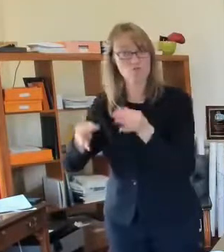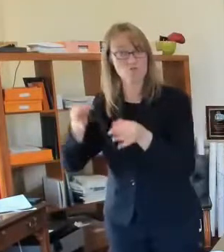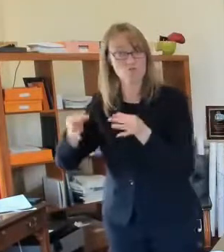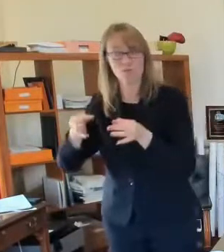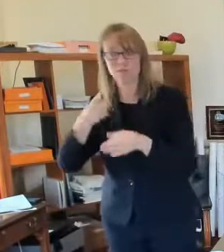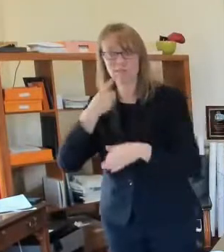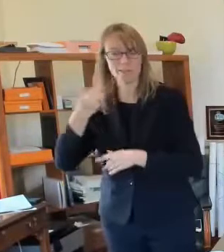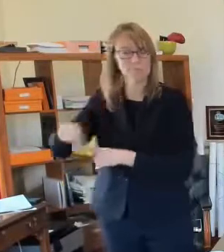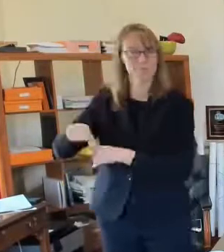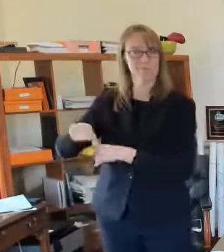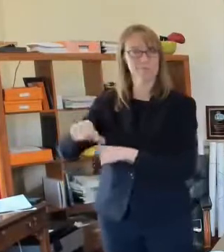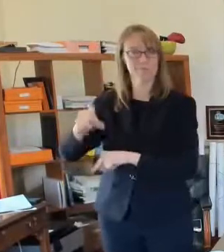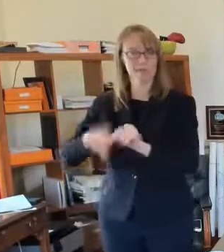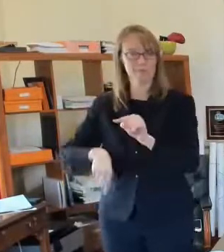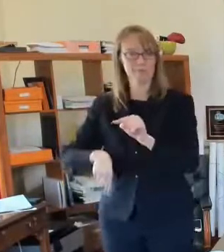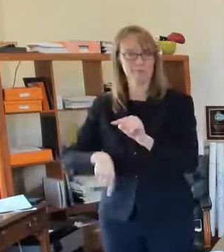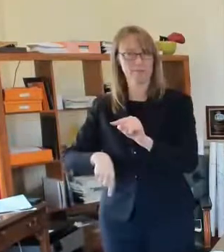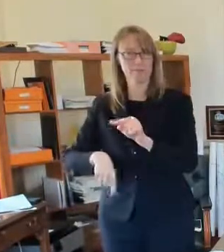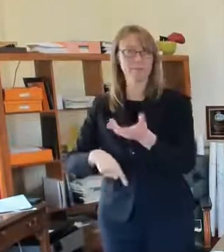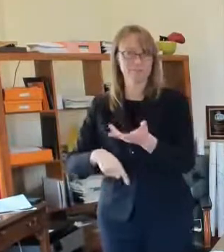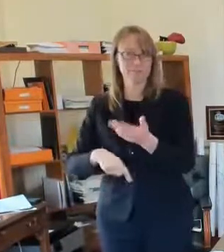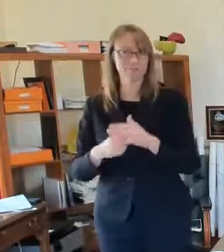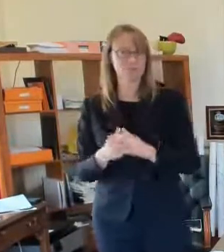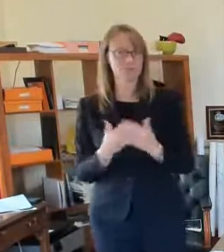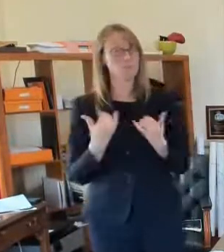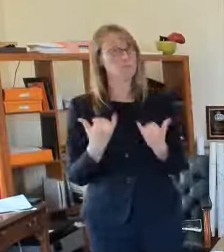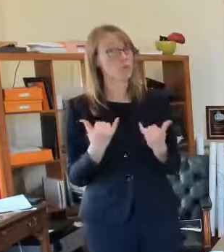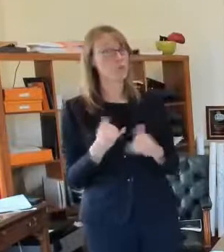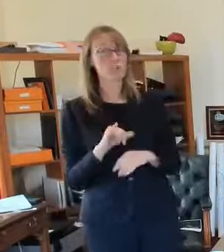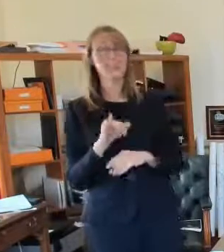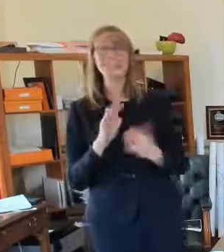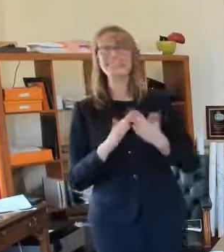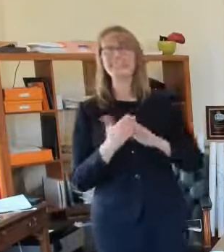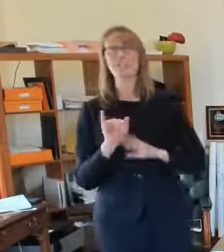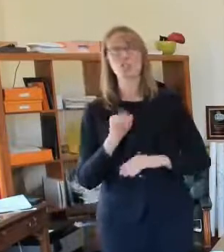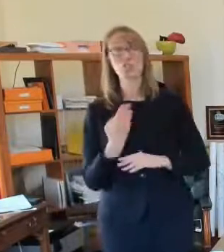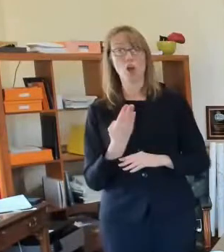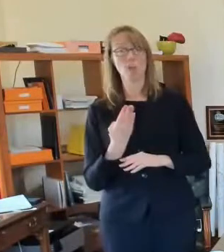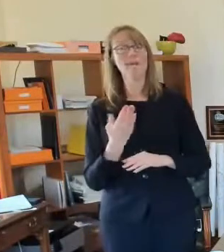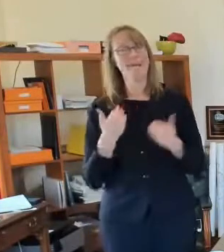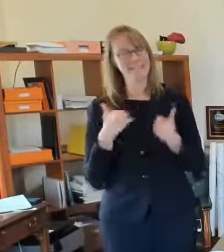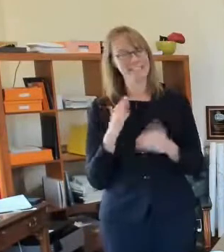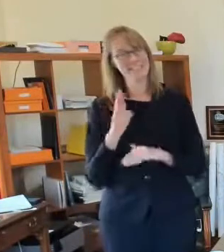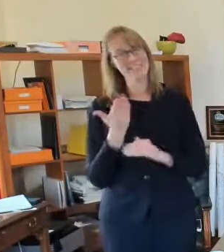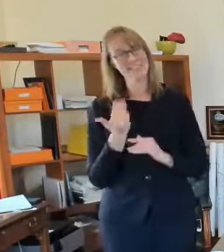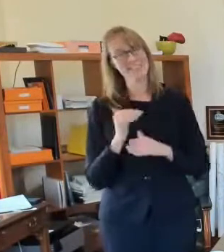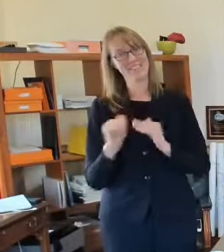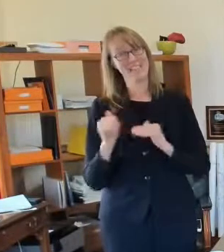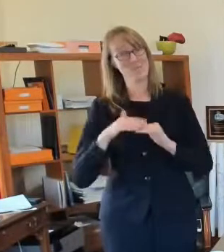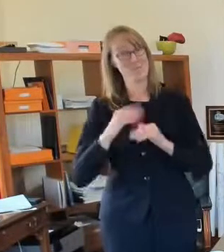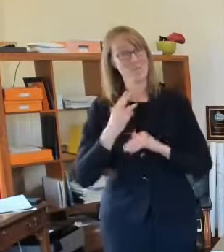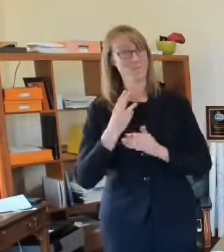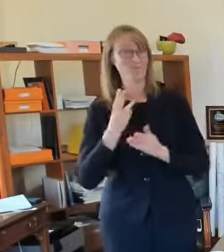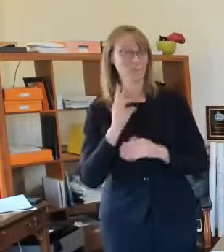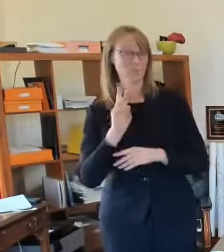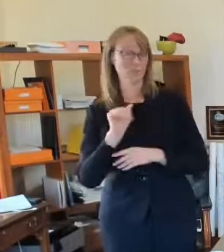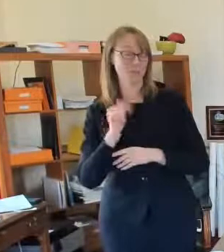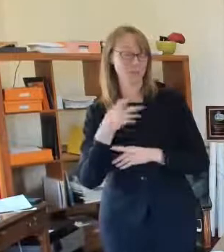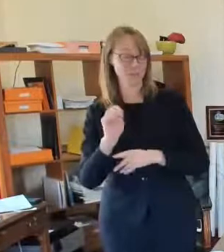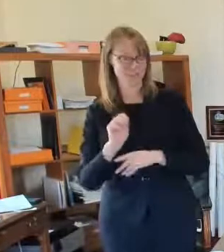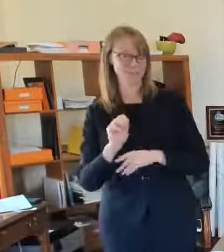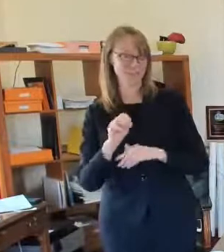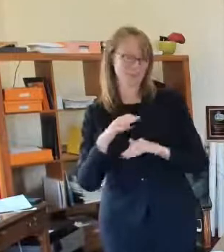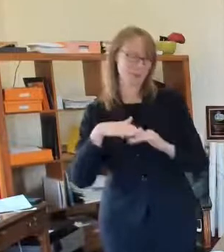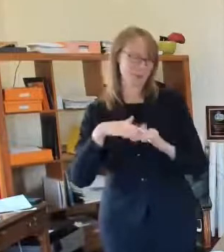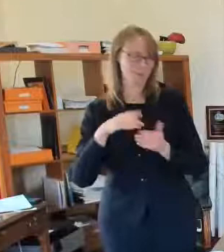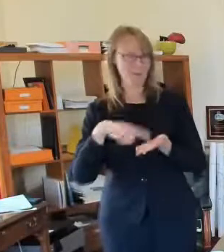minimum wage so that's it for questions today thank you all for being